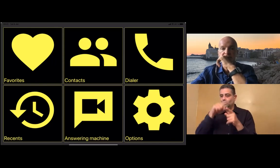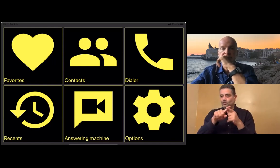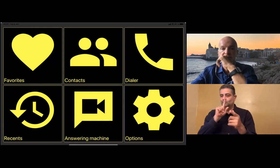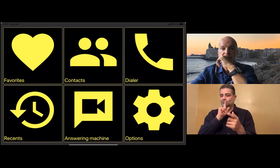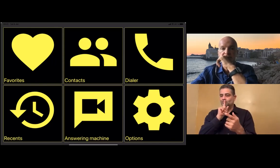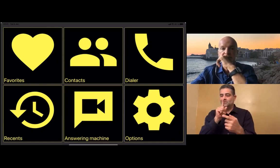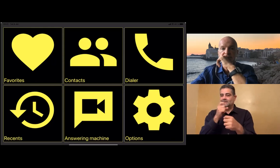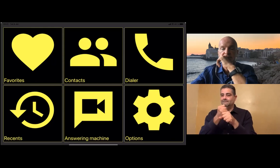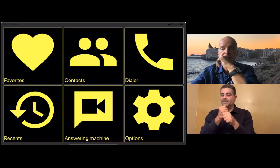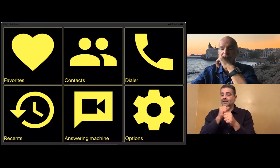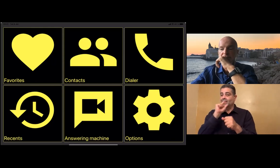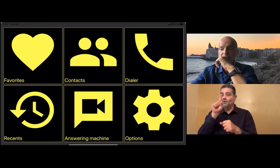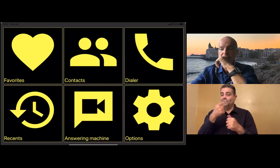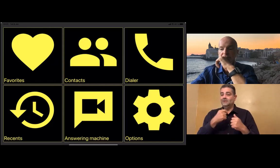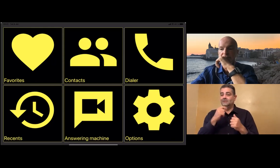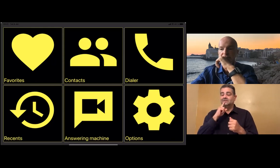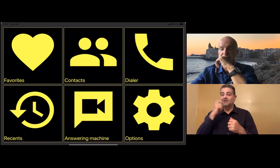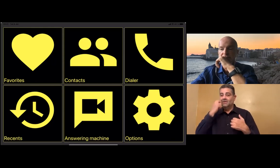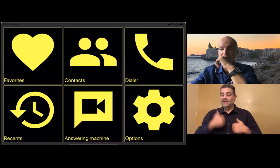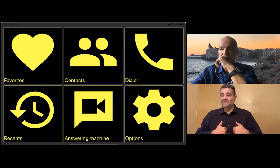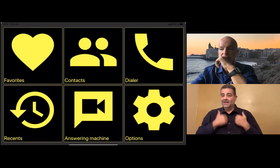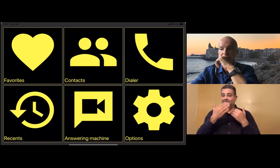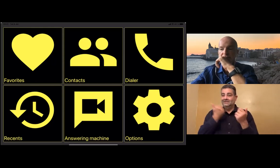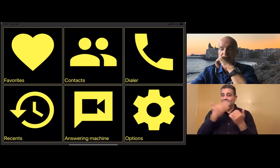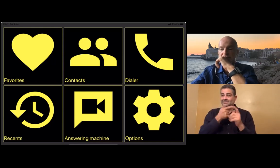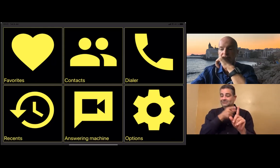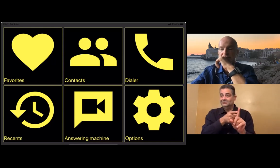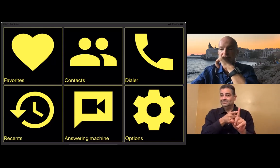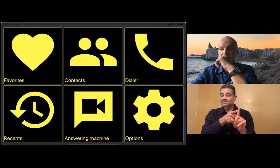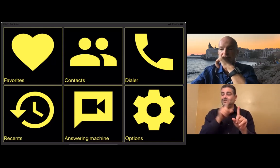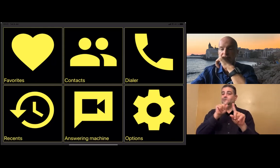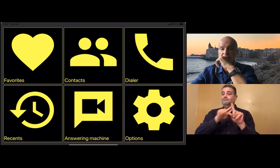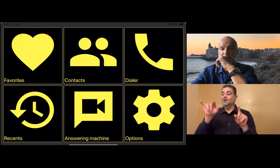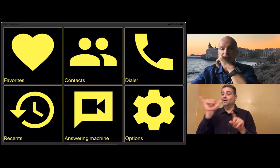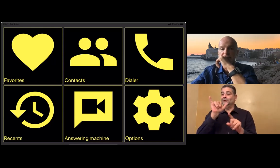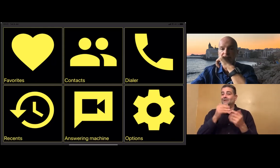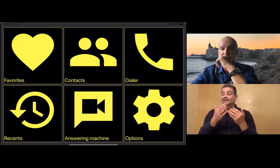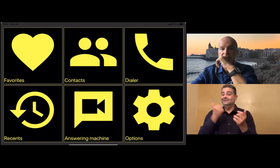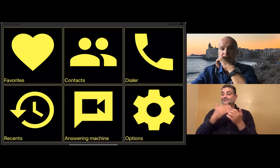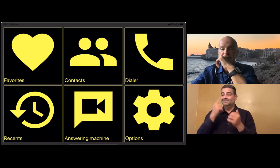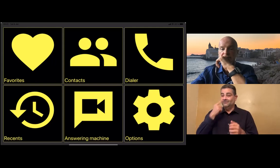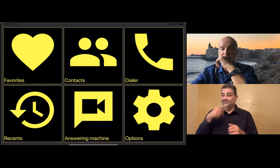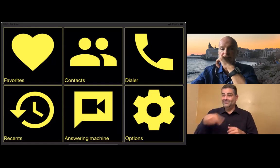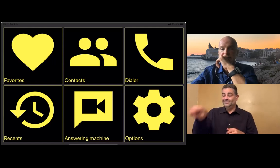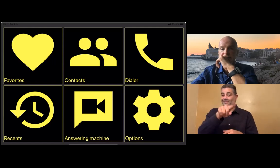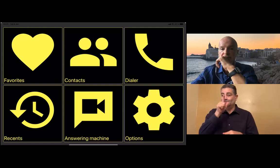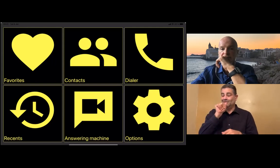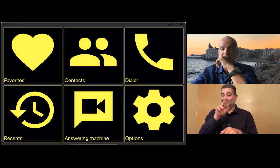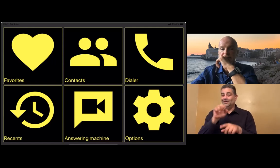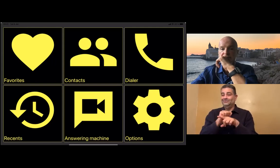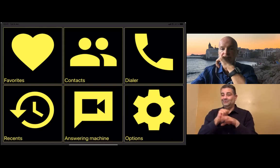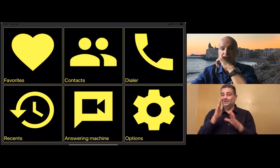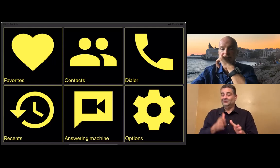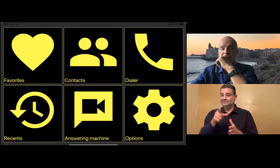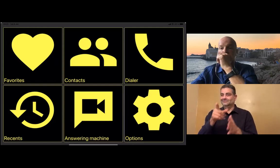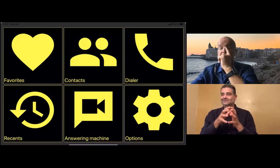So these are some of the many specifics that we've been able to establish so